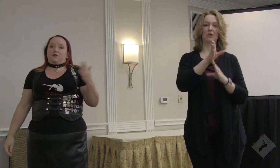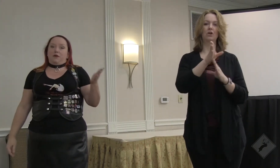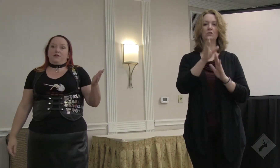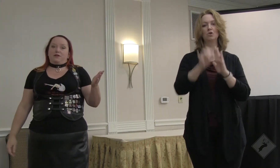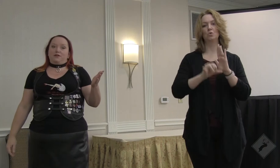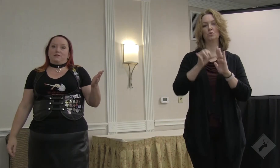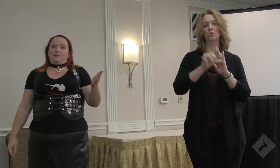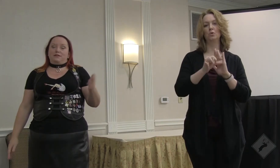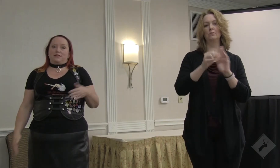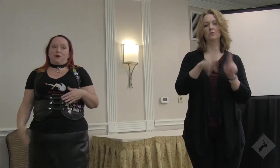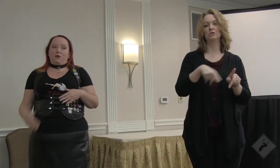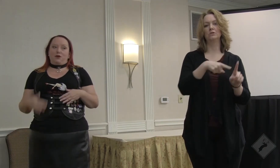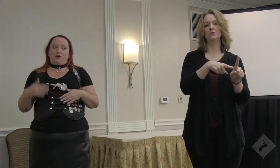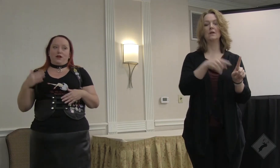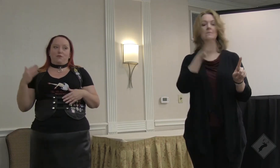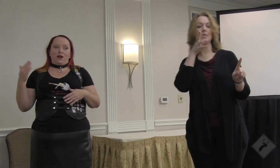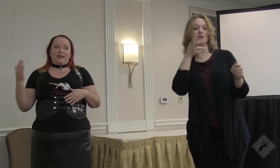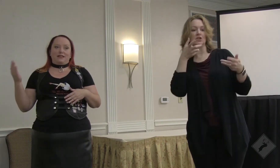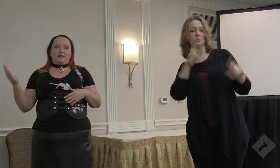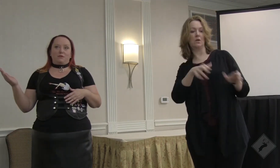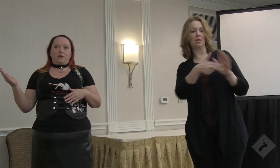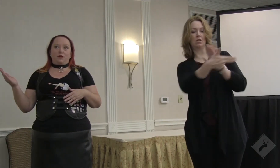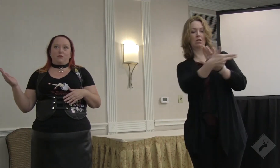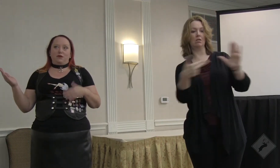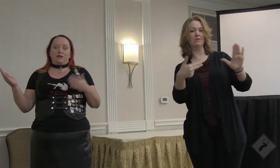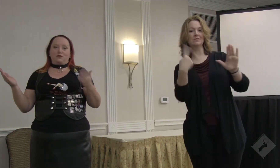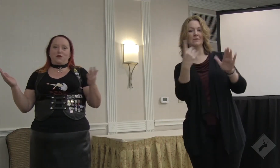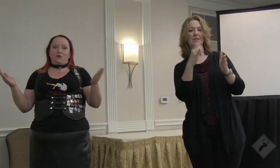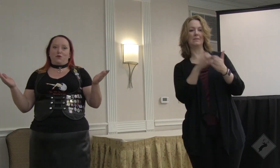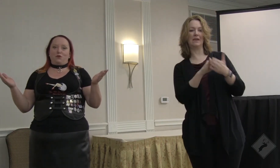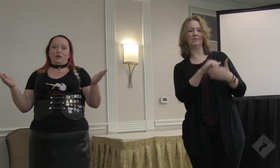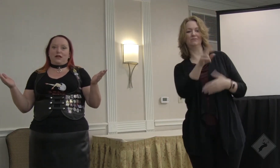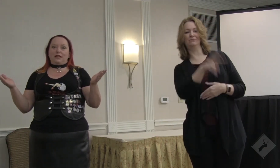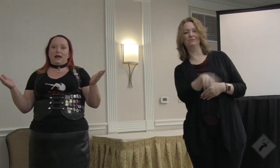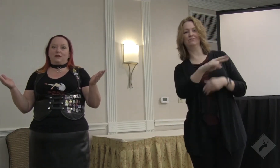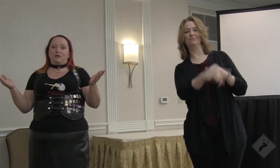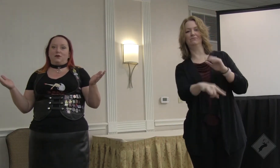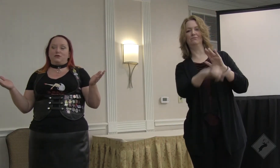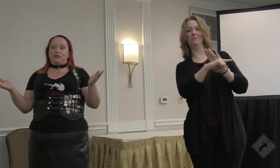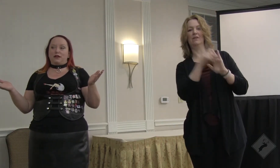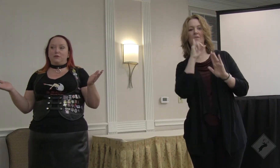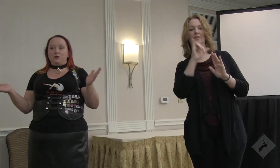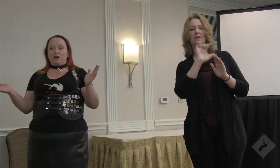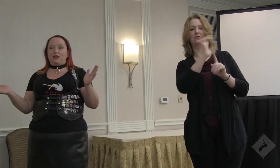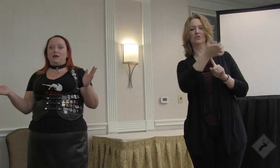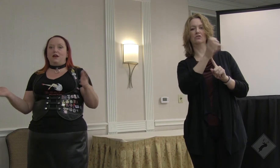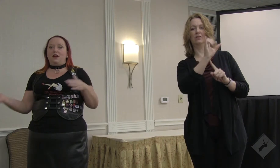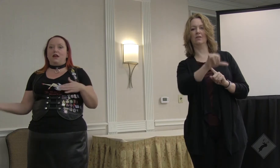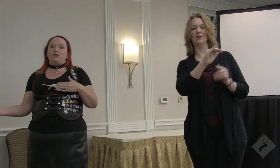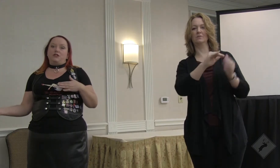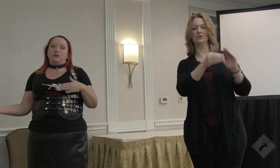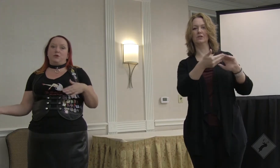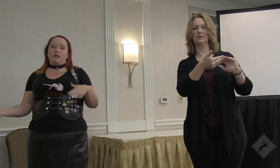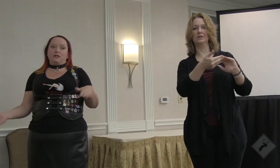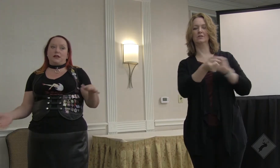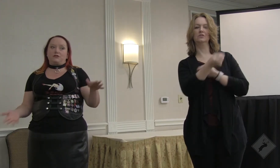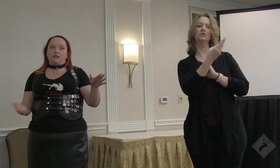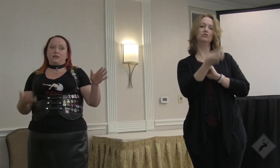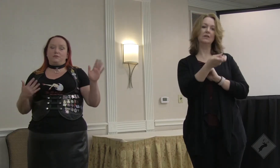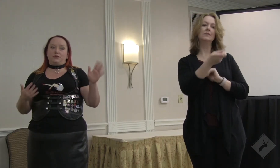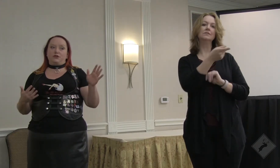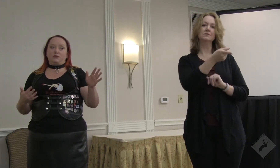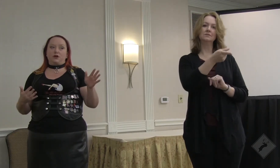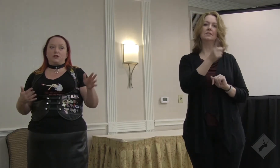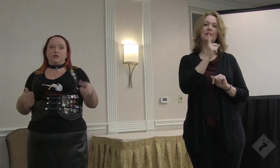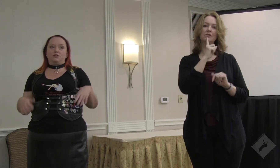And her mother does not want her to get branded something that would be disfavorable in that culture, in that community. And she's the one that's